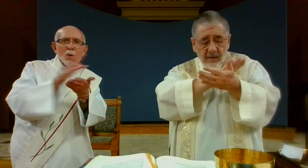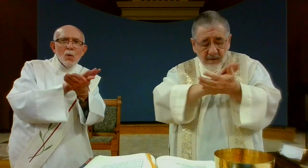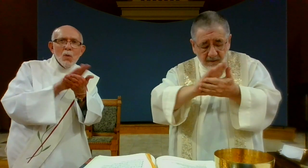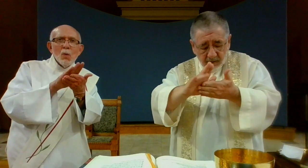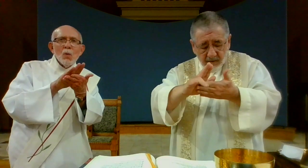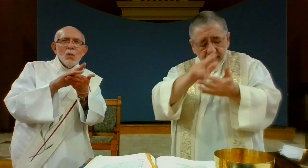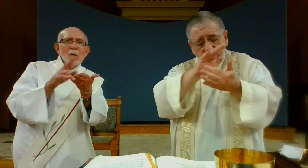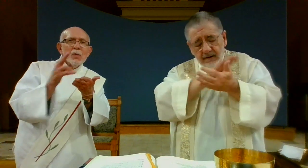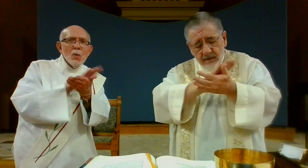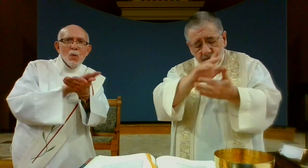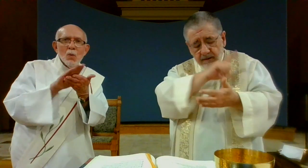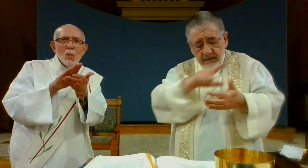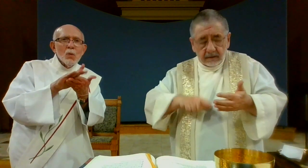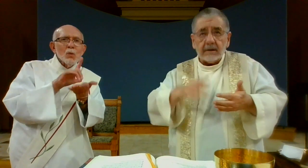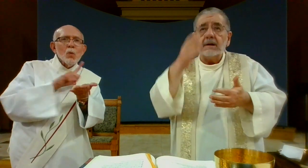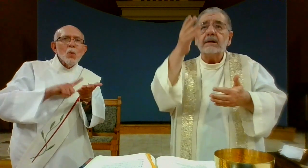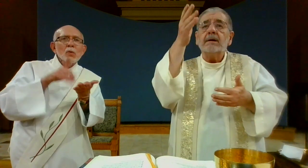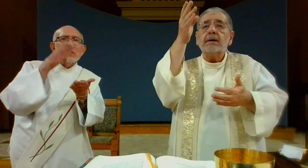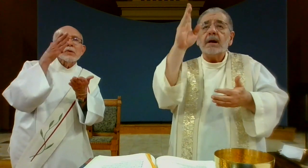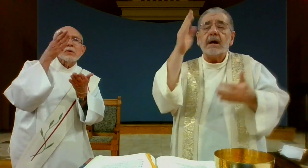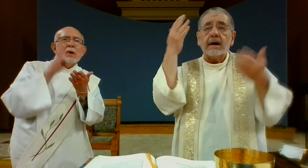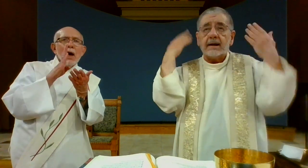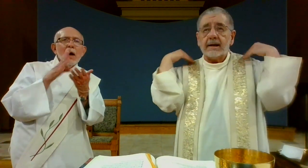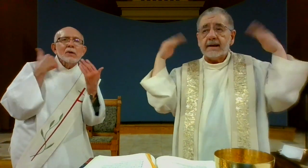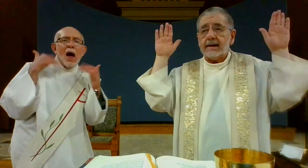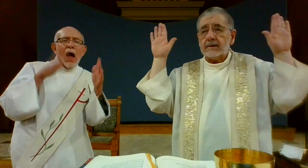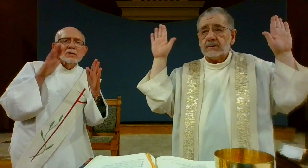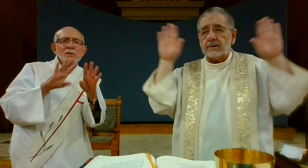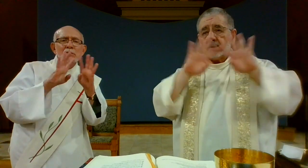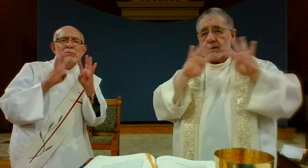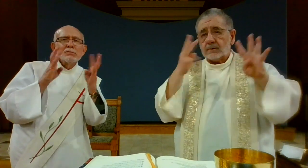glory as they acclaim, Holy, holy, holy, holy, Lord God of hosts.